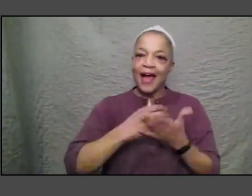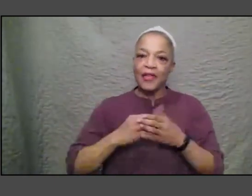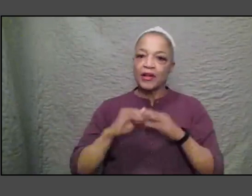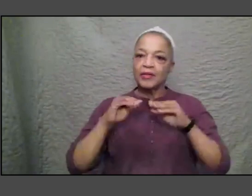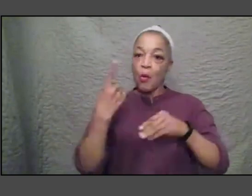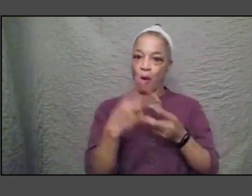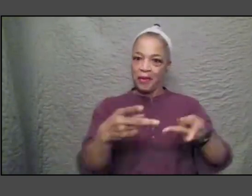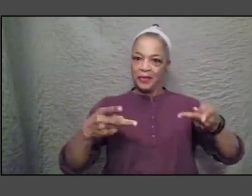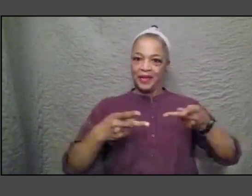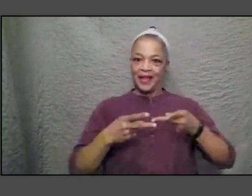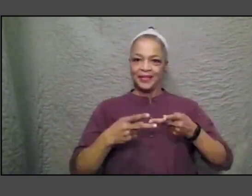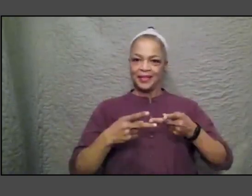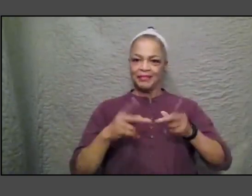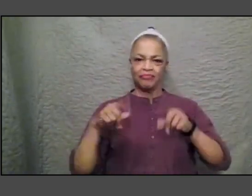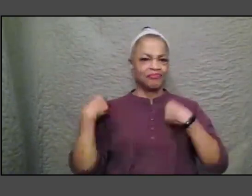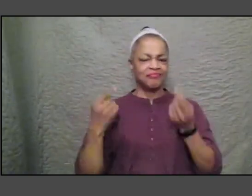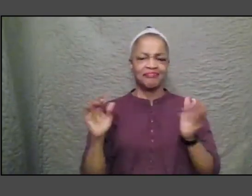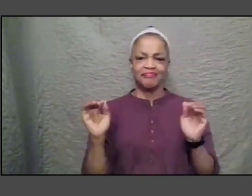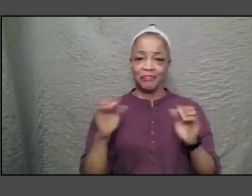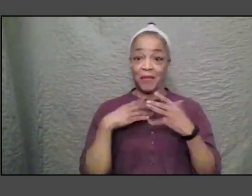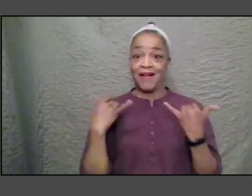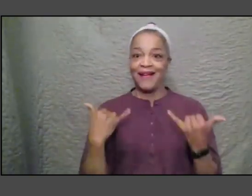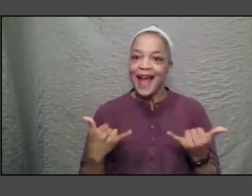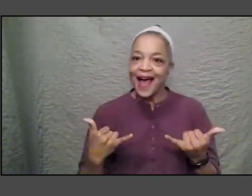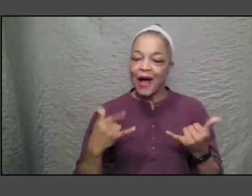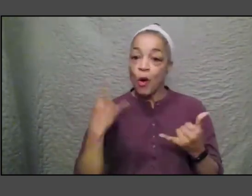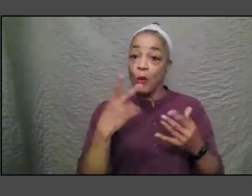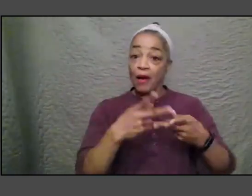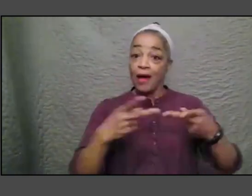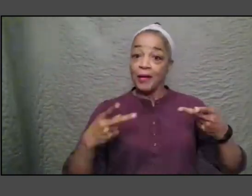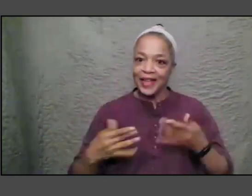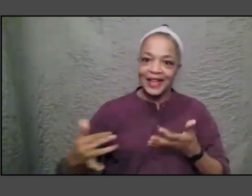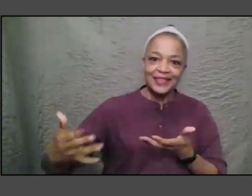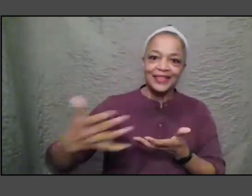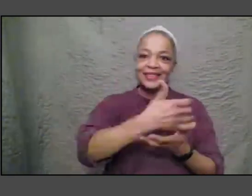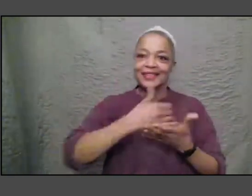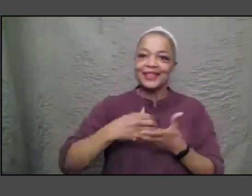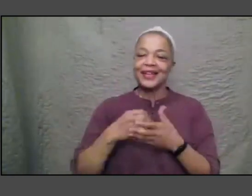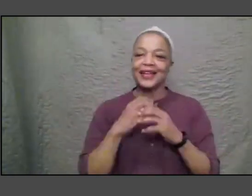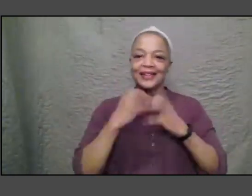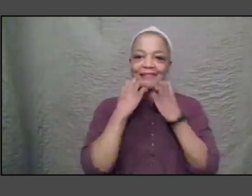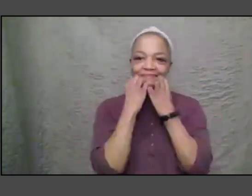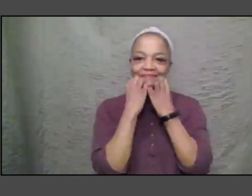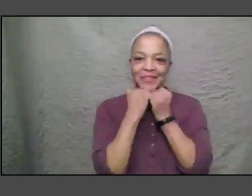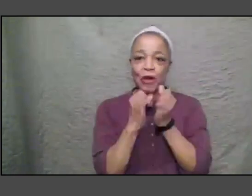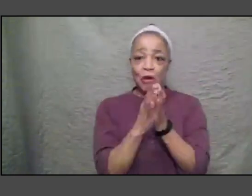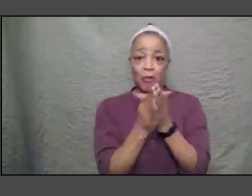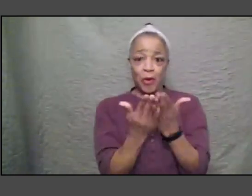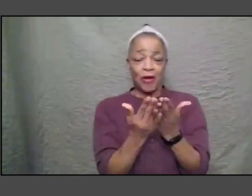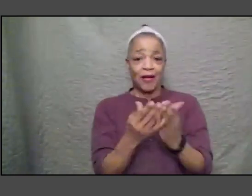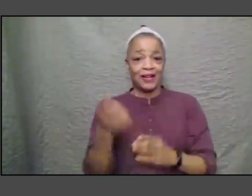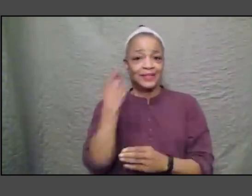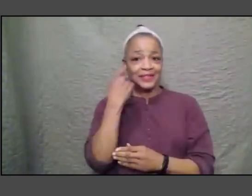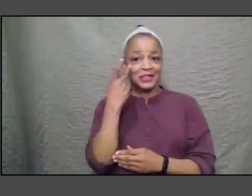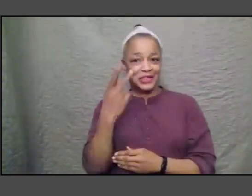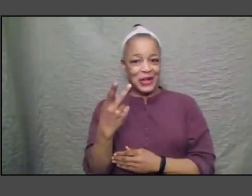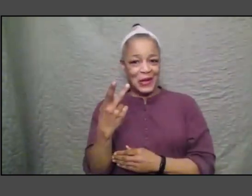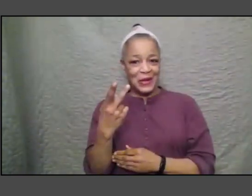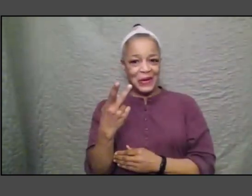they are gathered in one place they are in a sacred book which I saw recently where people are bringing their elders to visit and